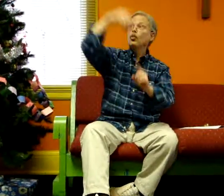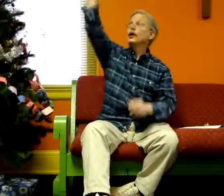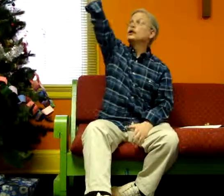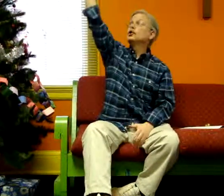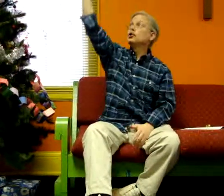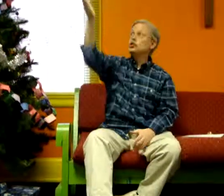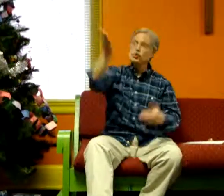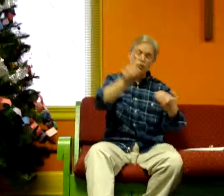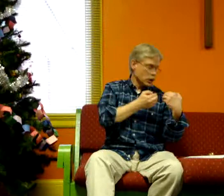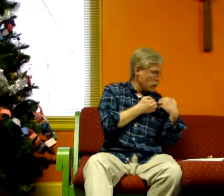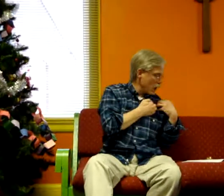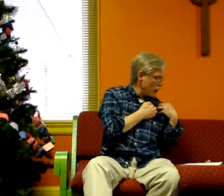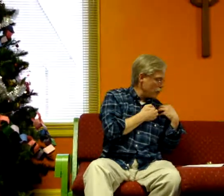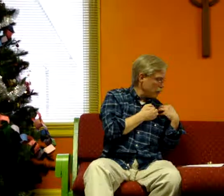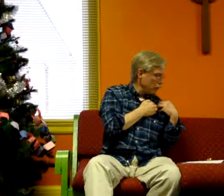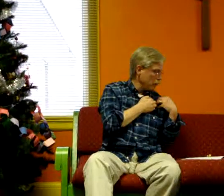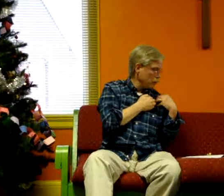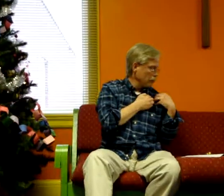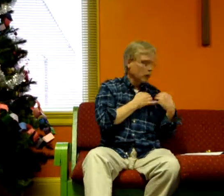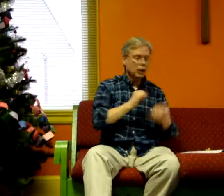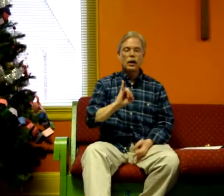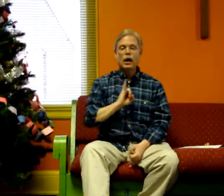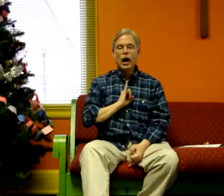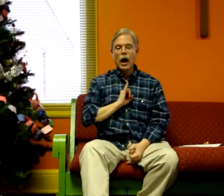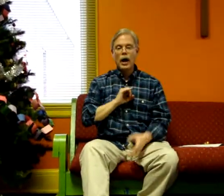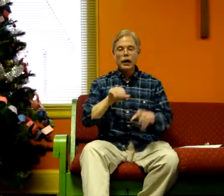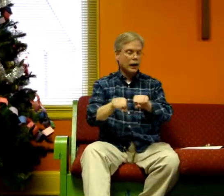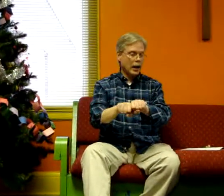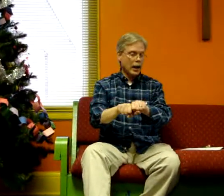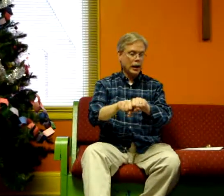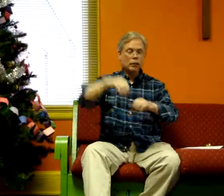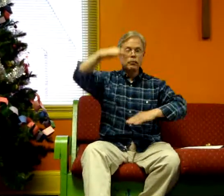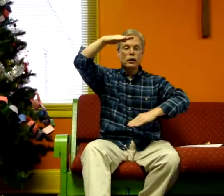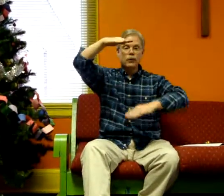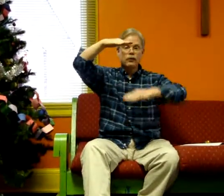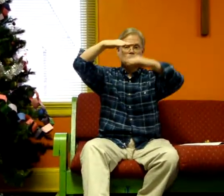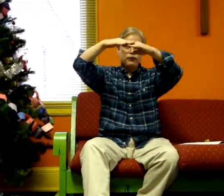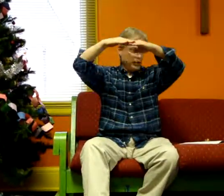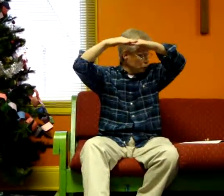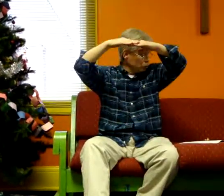when you come, I am filled